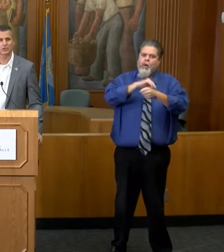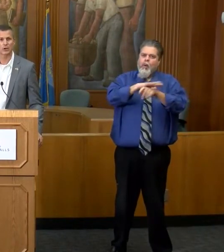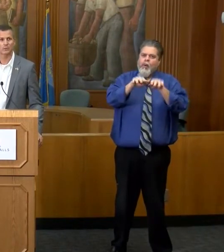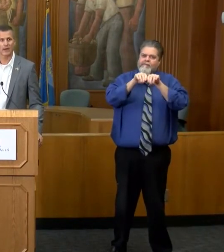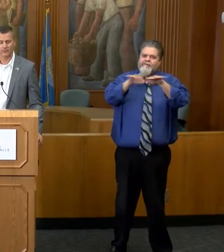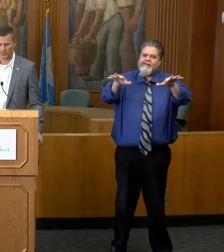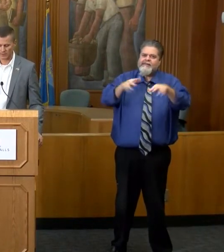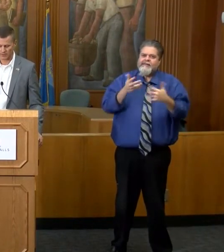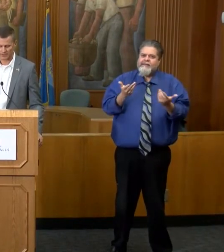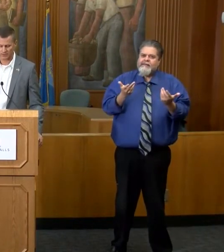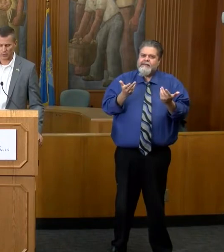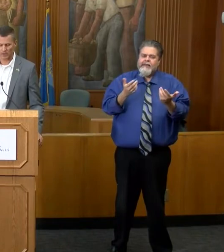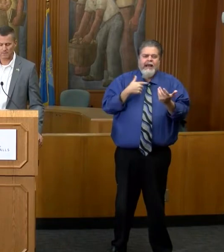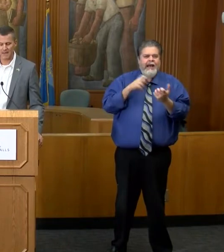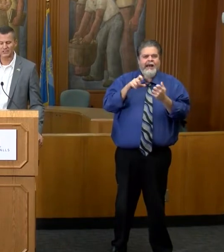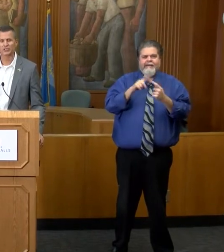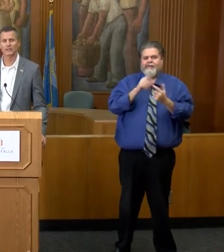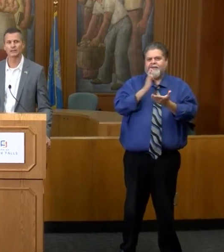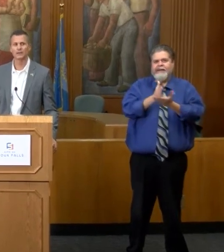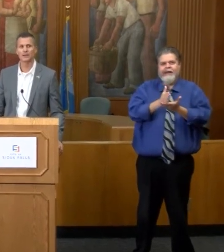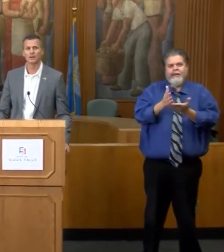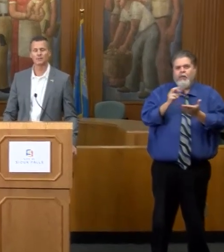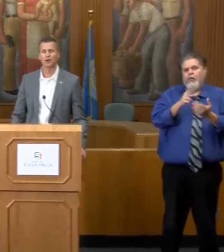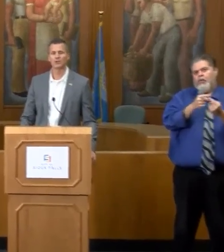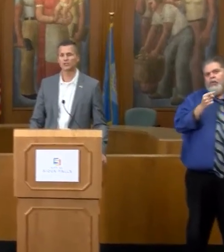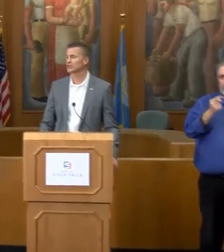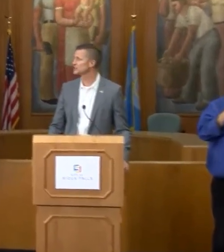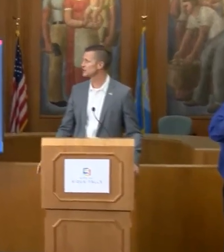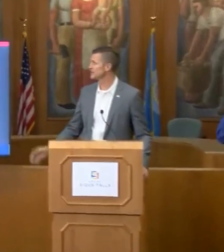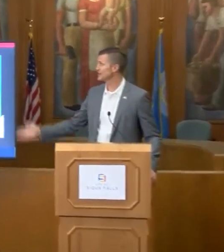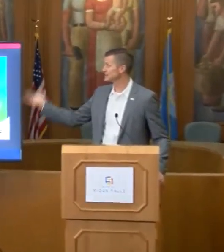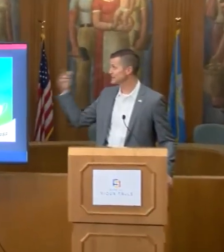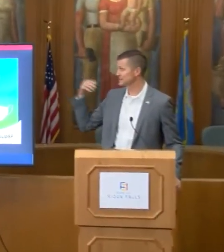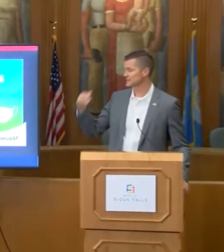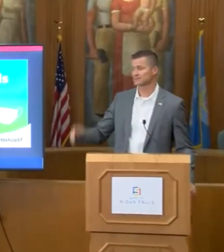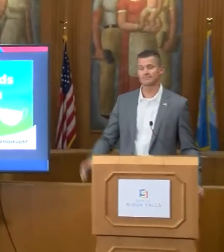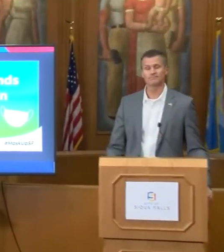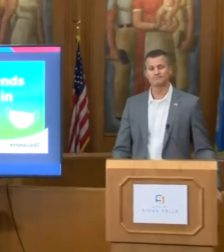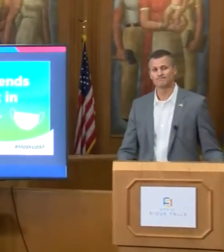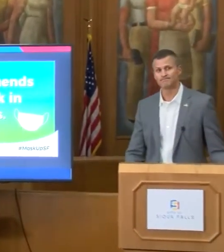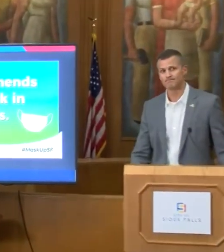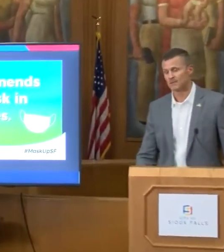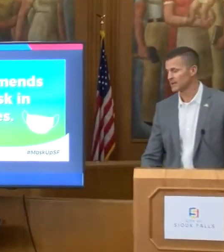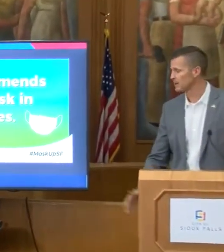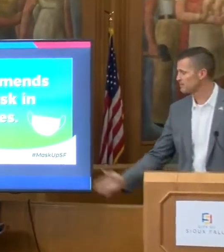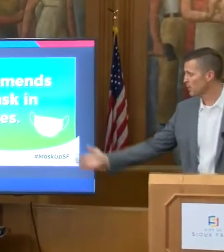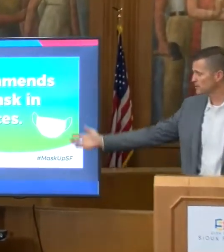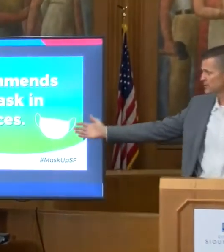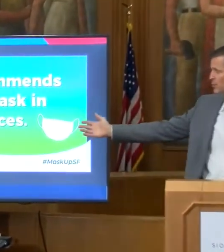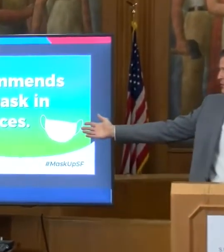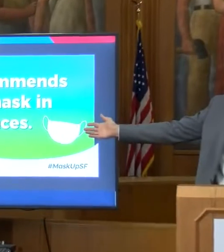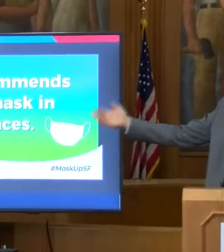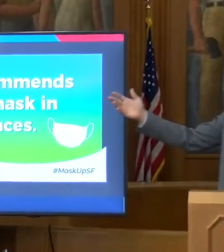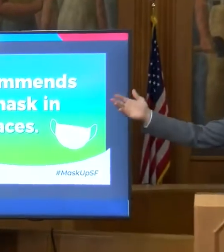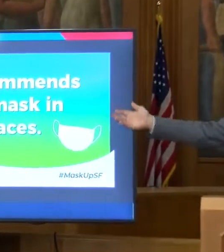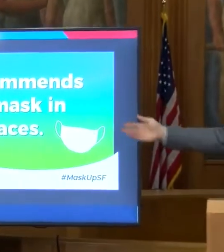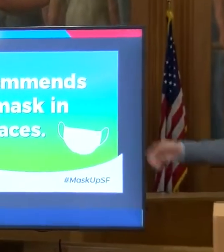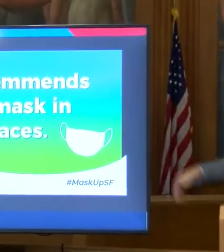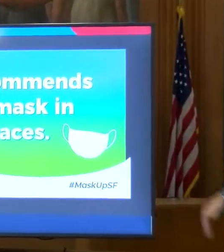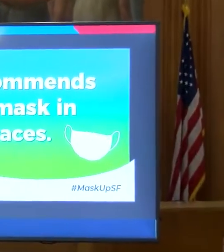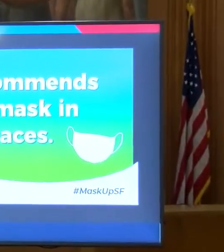This is the trend we have to reverse. So one of the messaging components you're going to start seeing is this. In partnership with